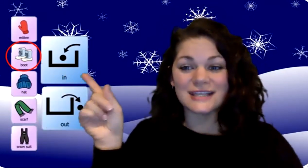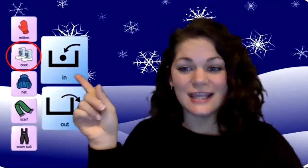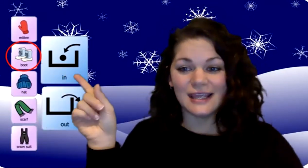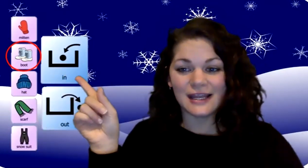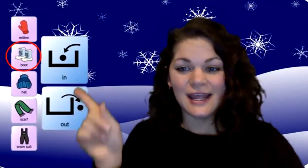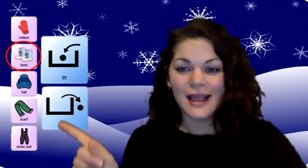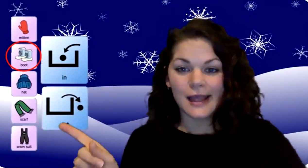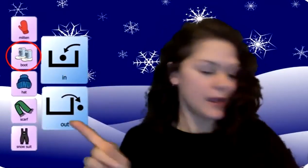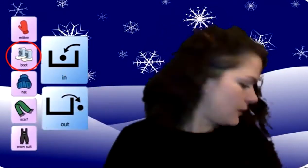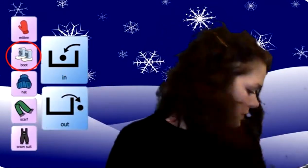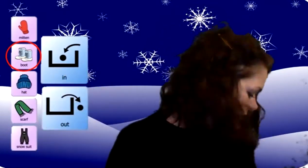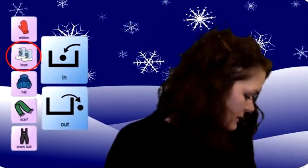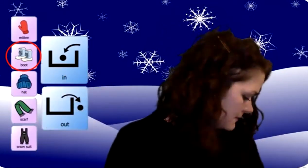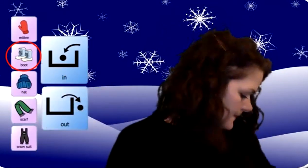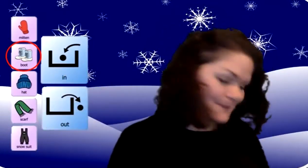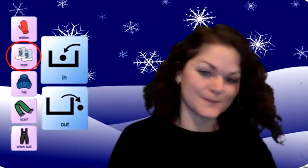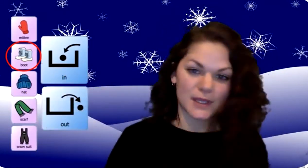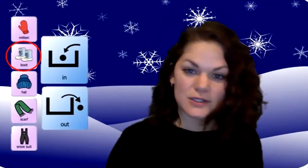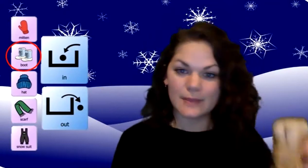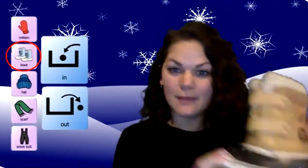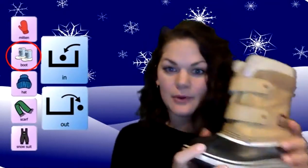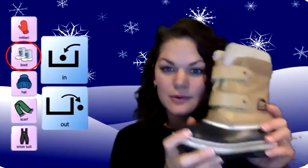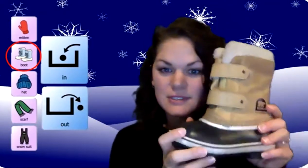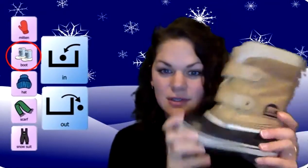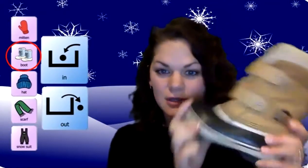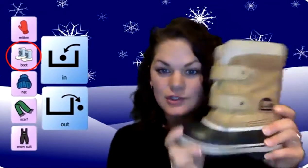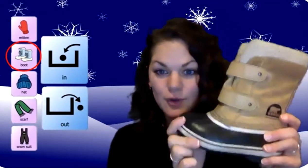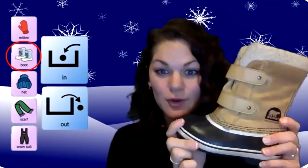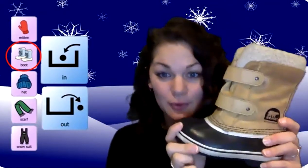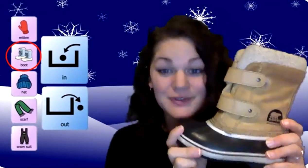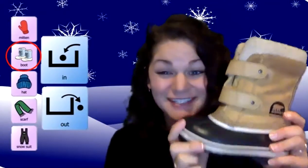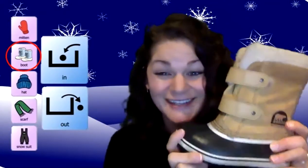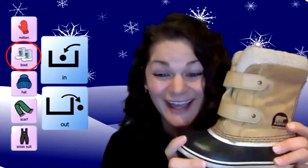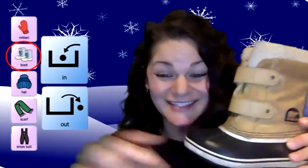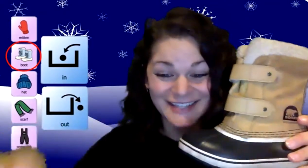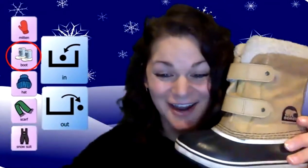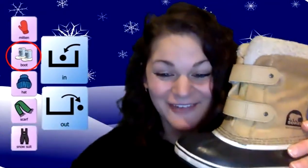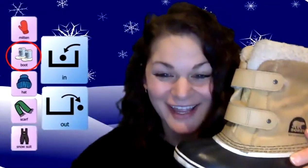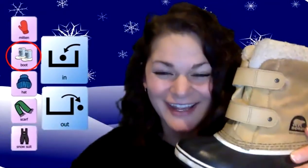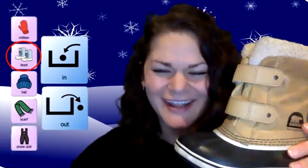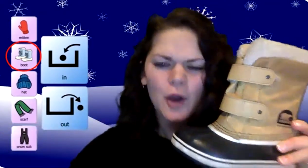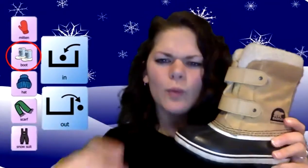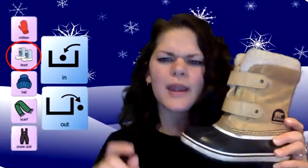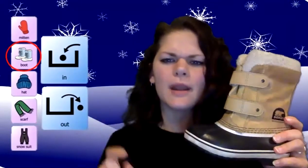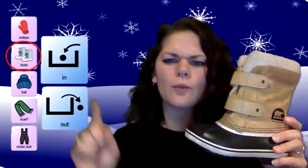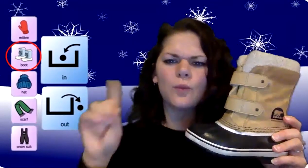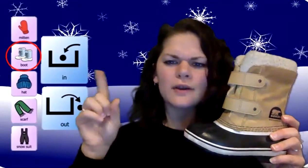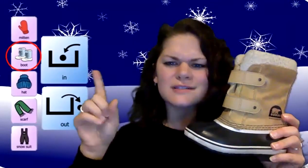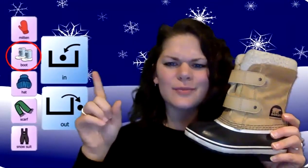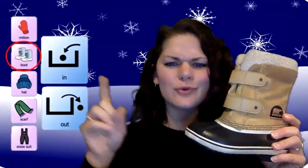in and out. Hmm. Here's my boot. Do you have your boot? Yes? All right. Wait a minute. Where does our boot